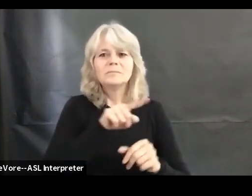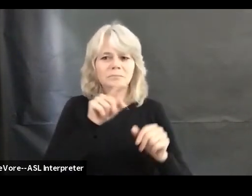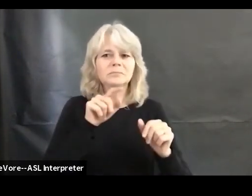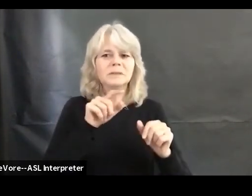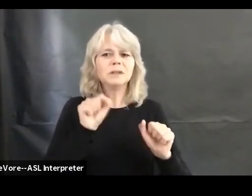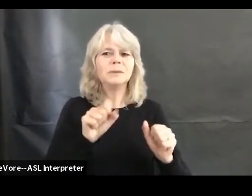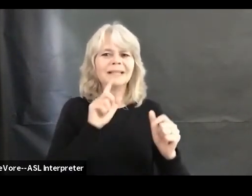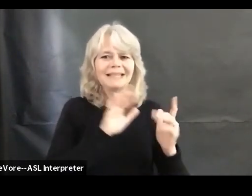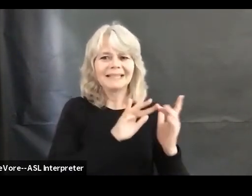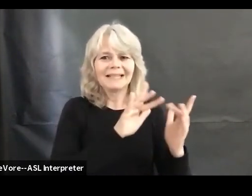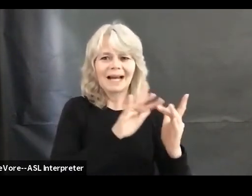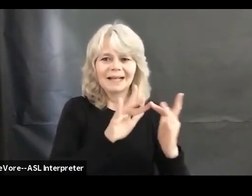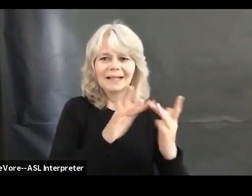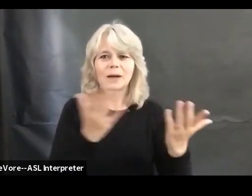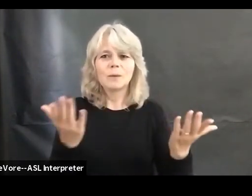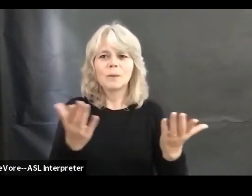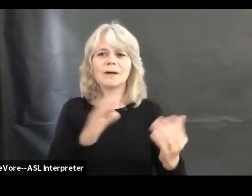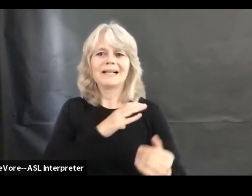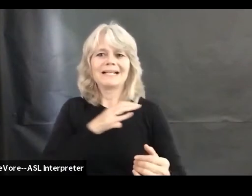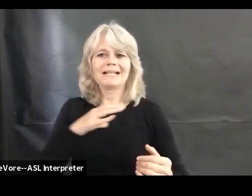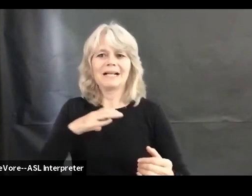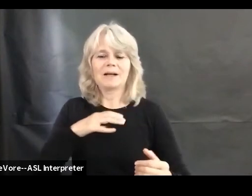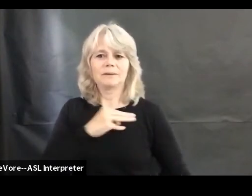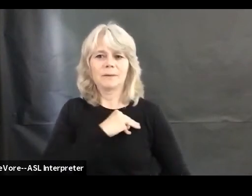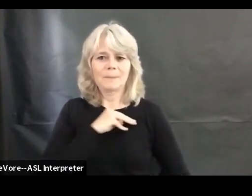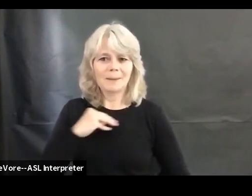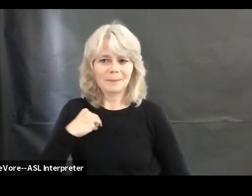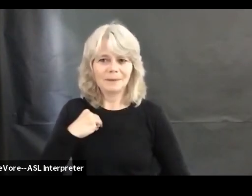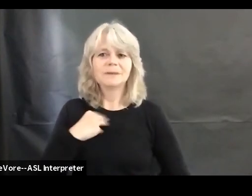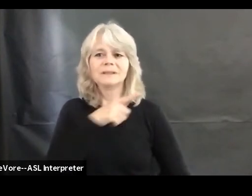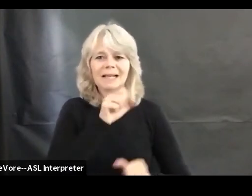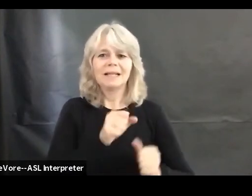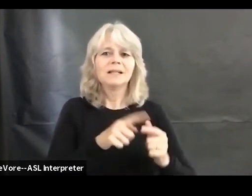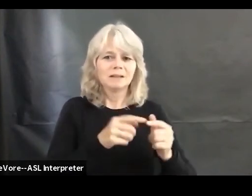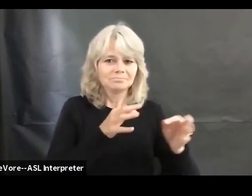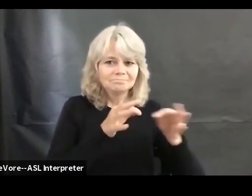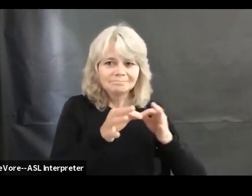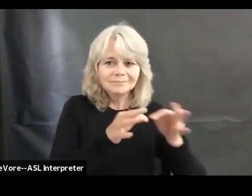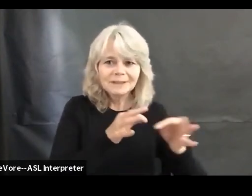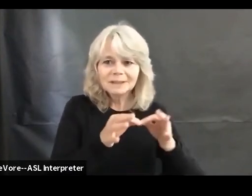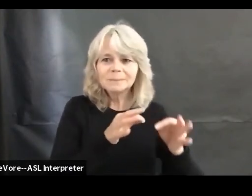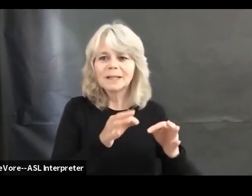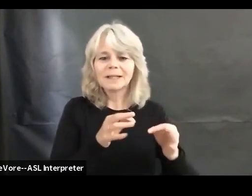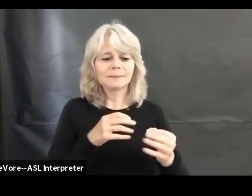our council. Those council members have Zoom as well as our finance committee.